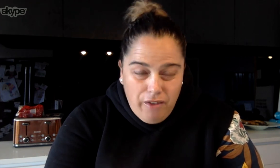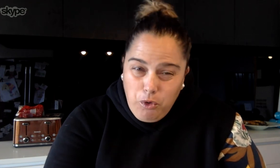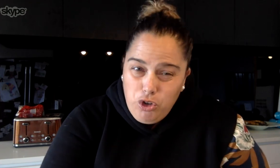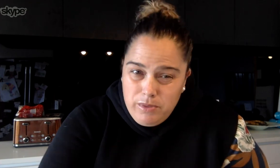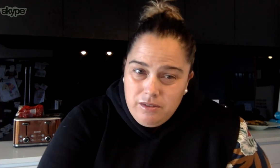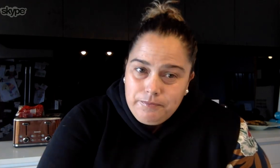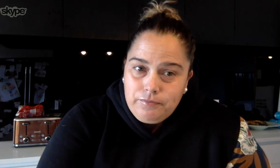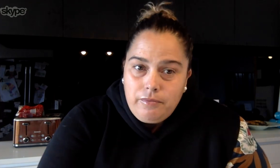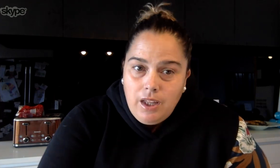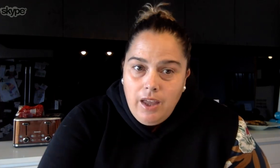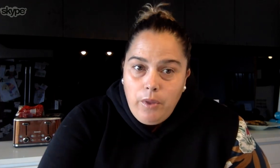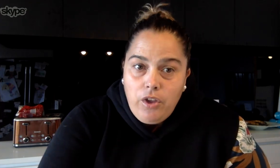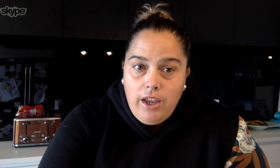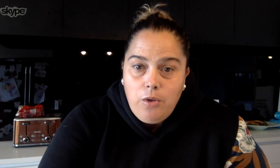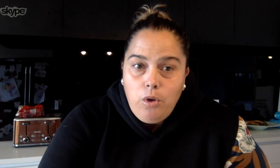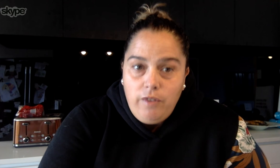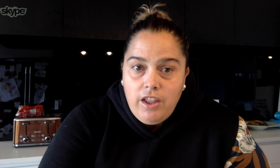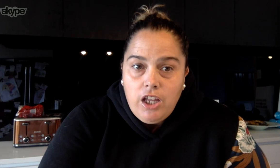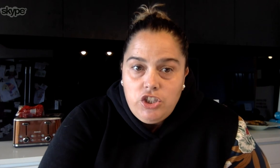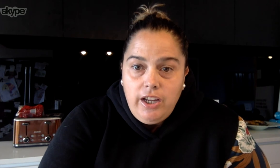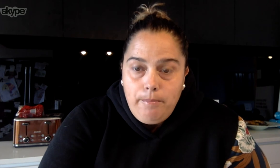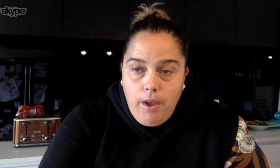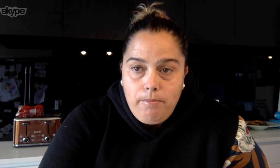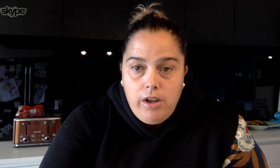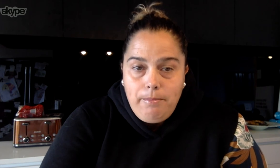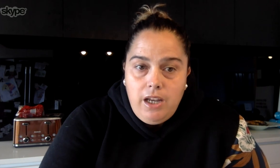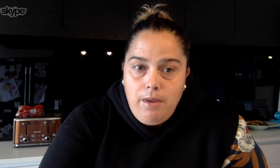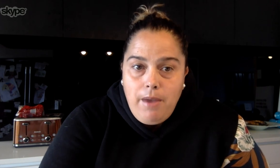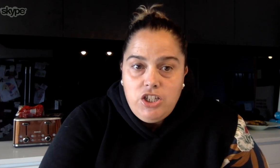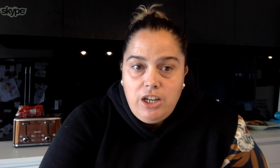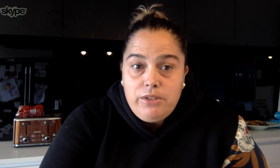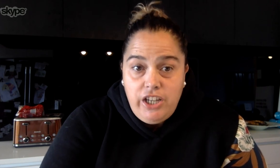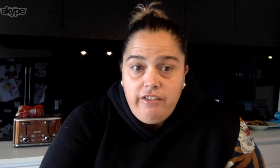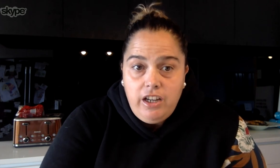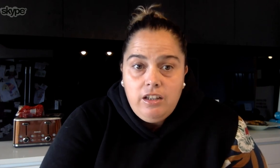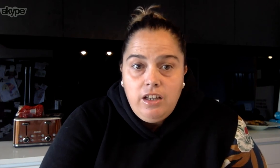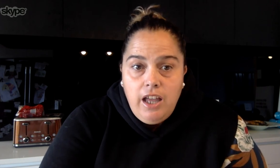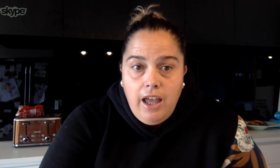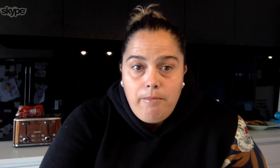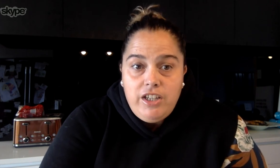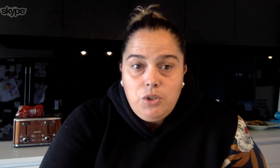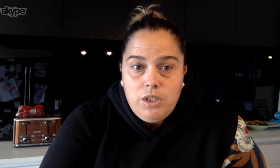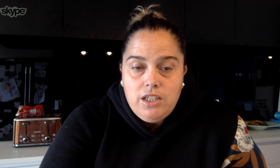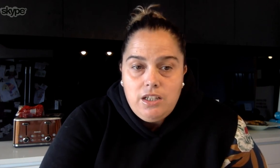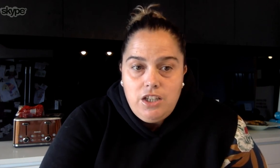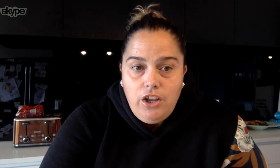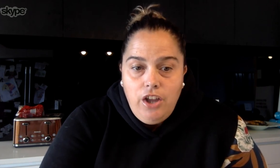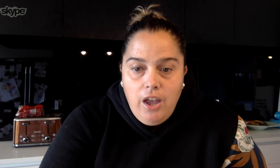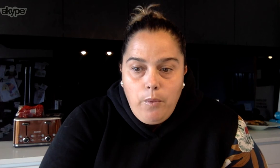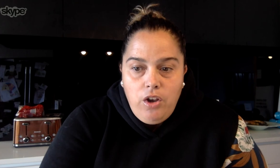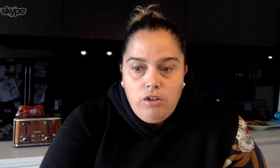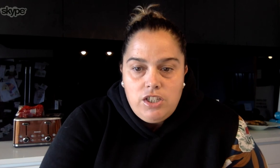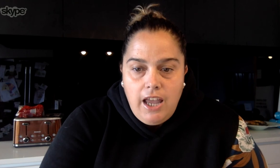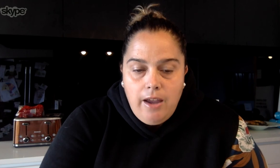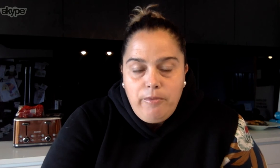online forums with kāako around the country both maori medium and mainstream sharing resources and so